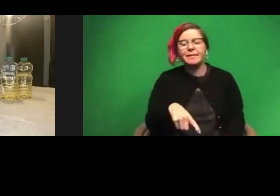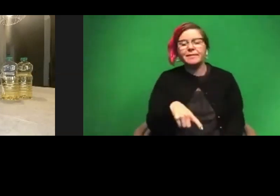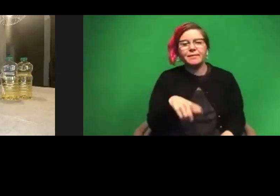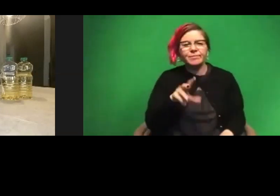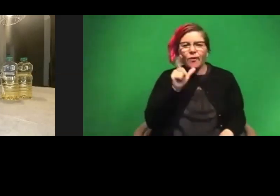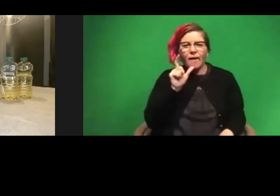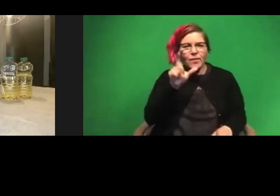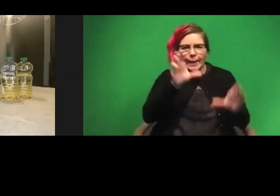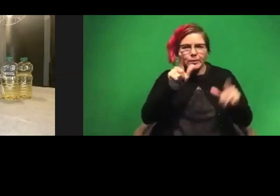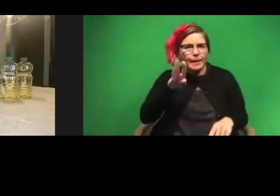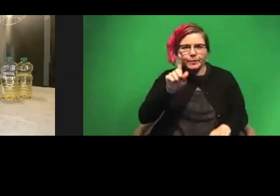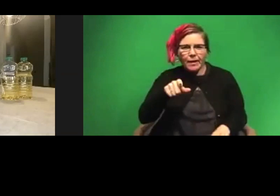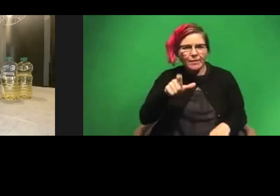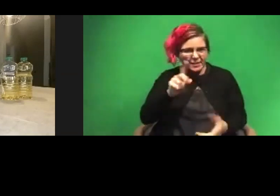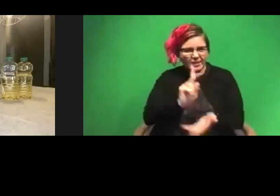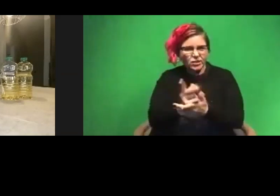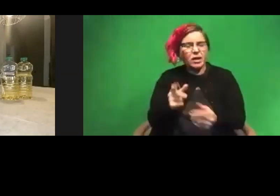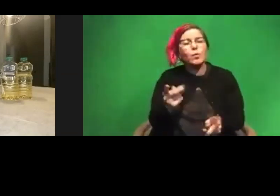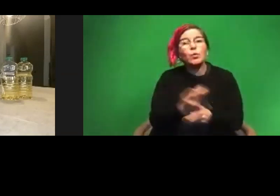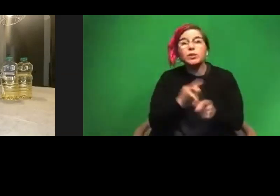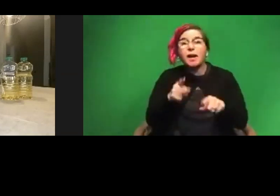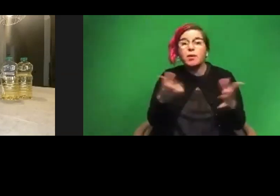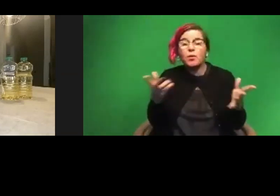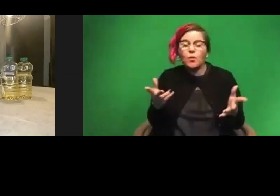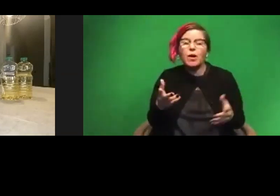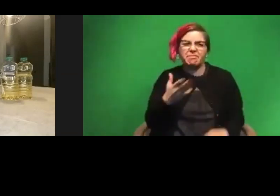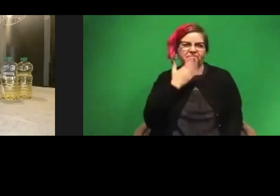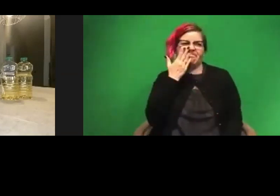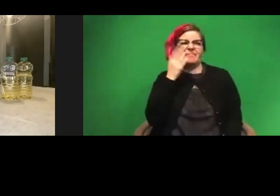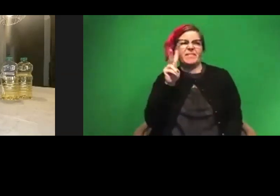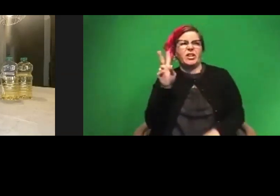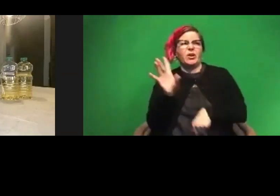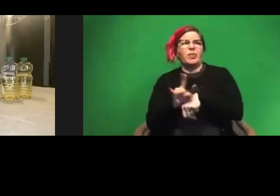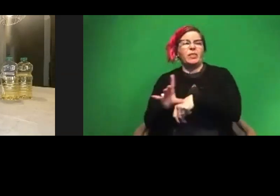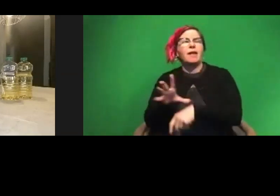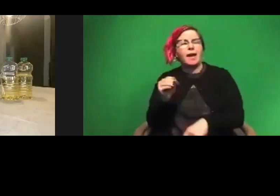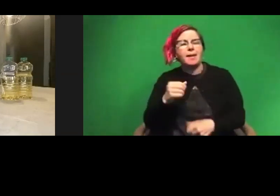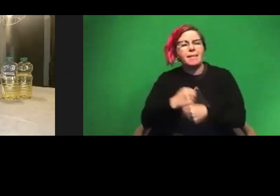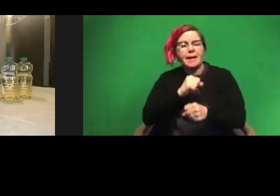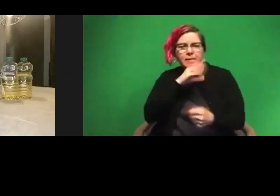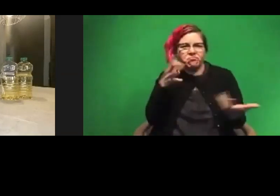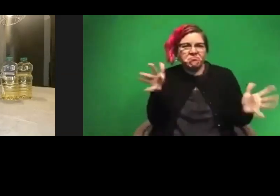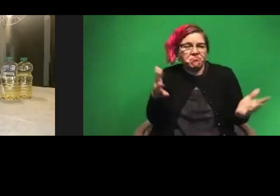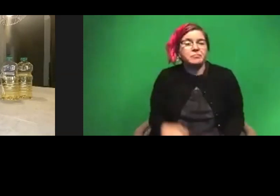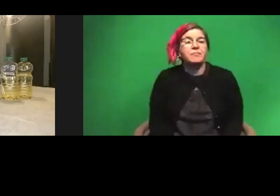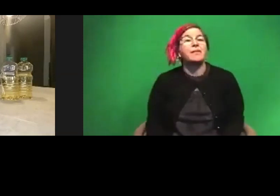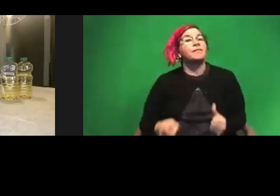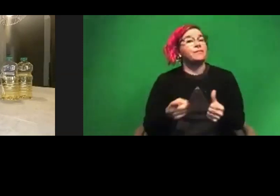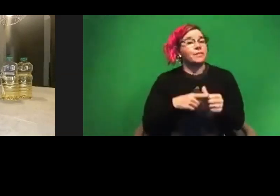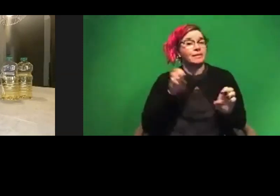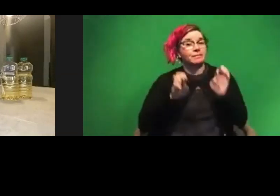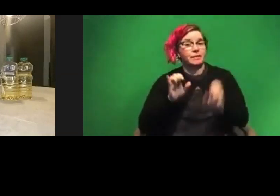the worst thing that can happen is you make a mess and things smell like vinegar for a while. So that is the first experiment